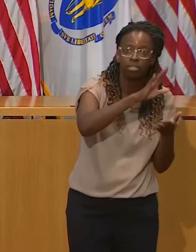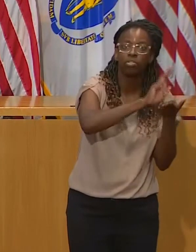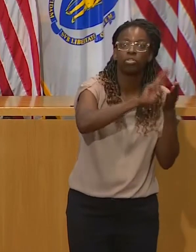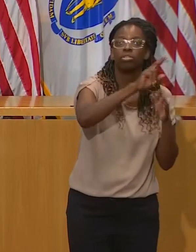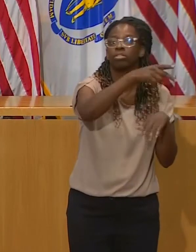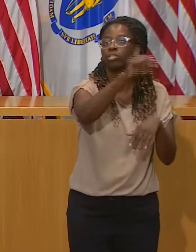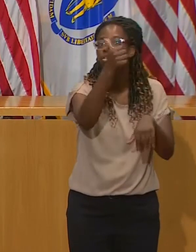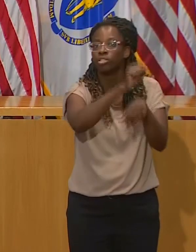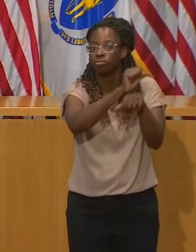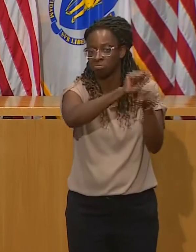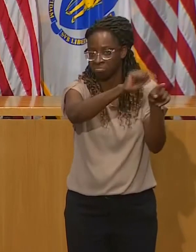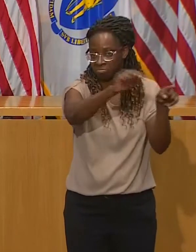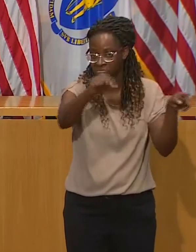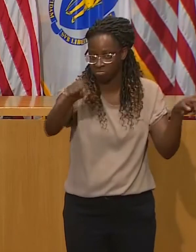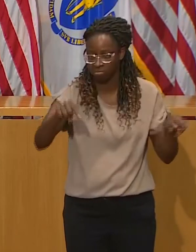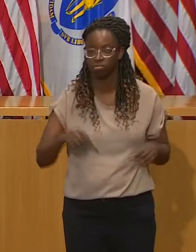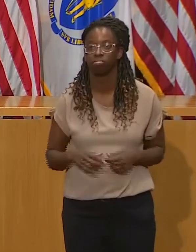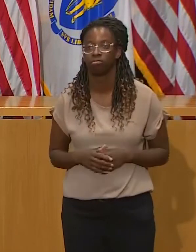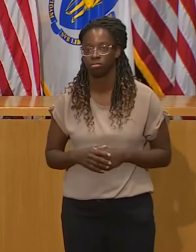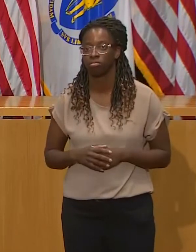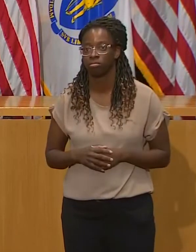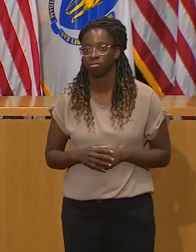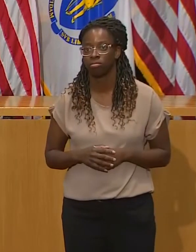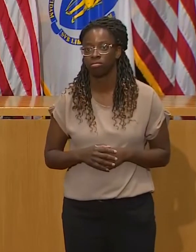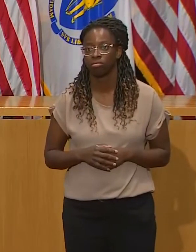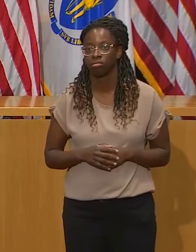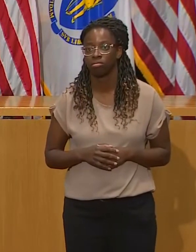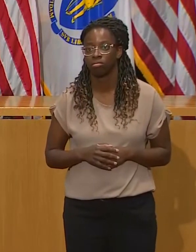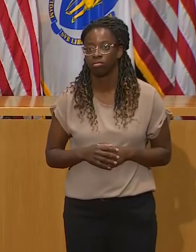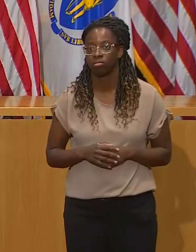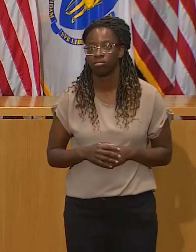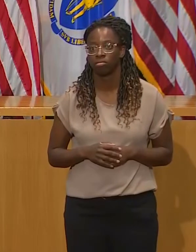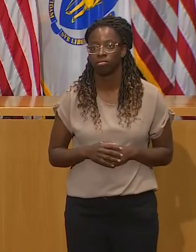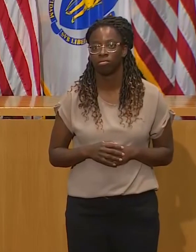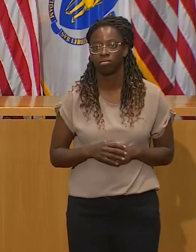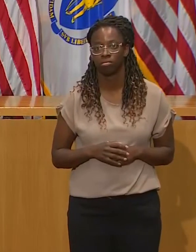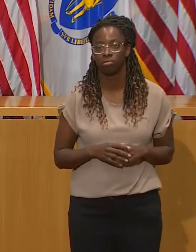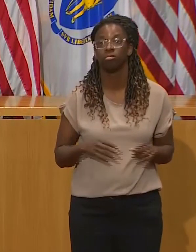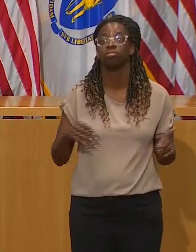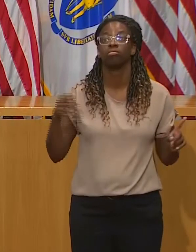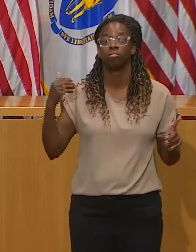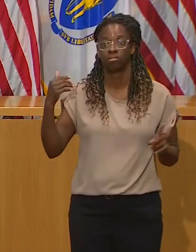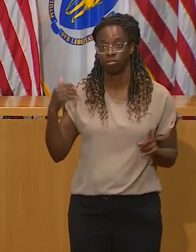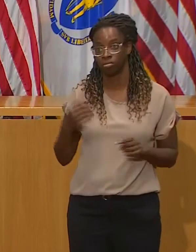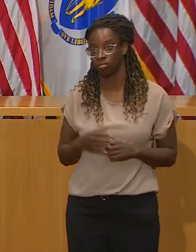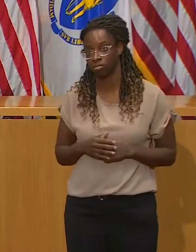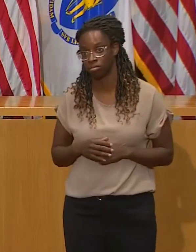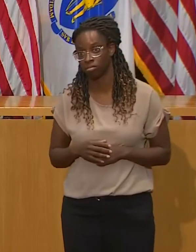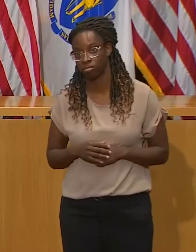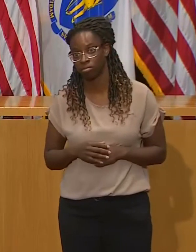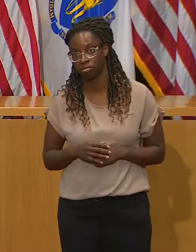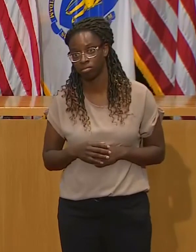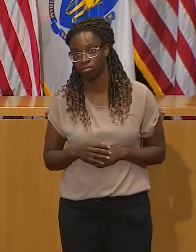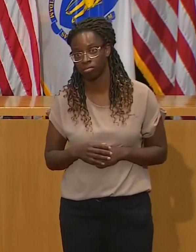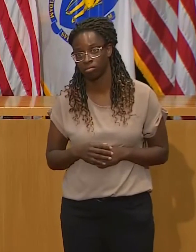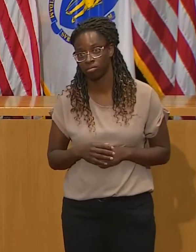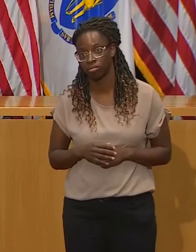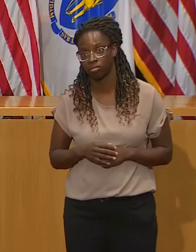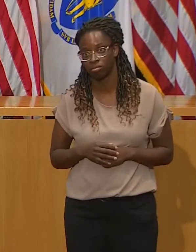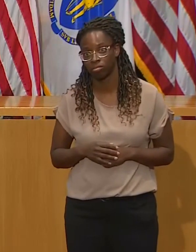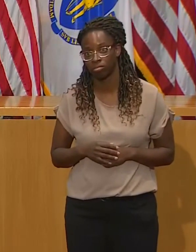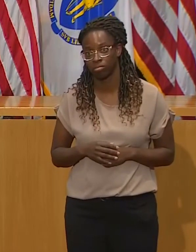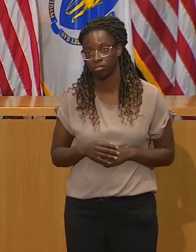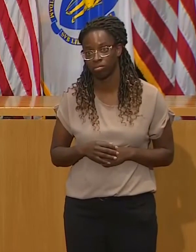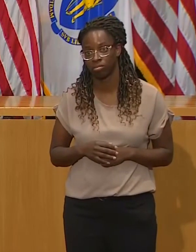We have 661 on the CTC side at this point and have four classes